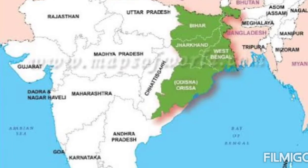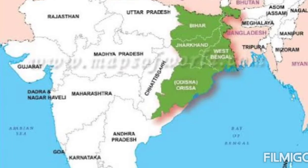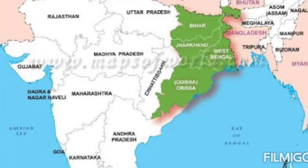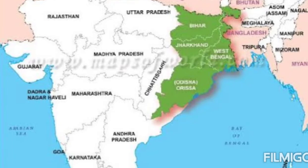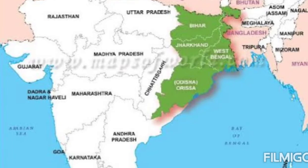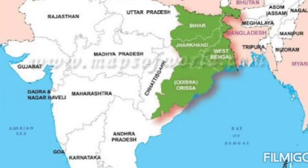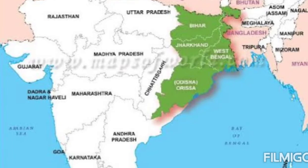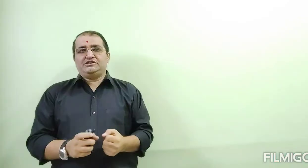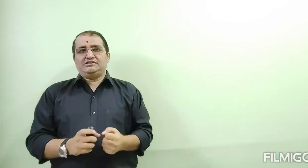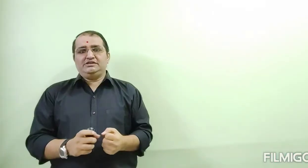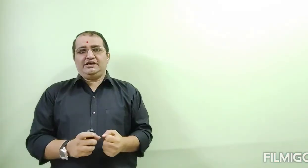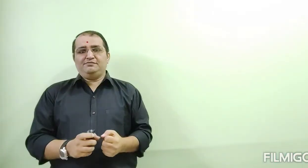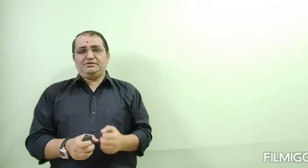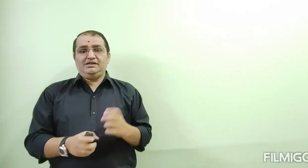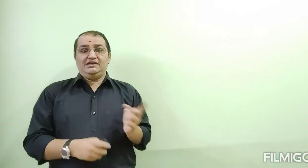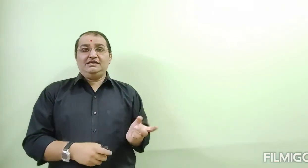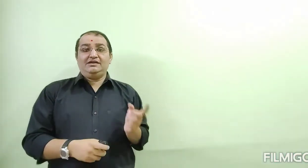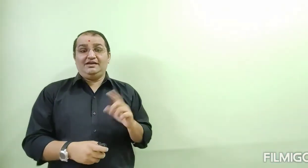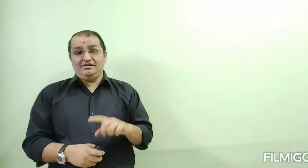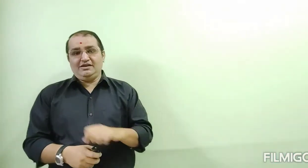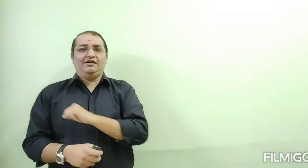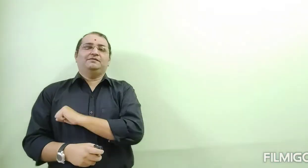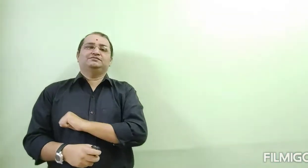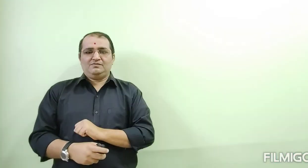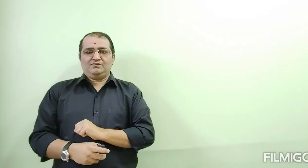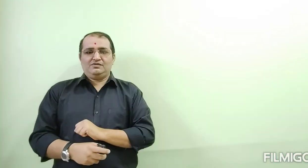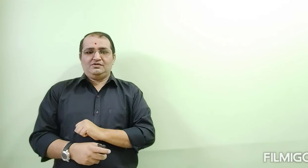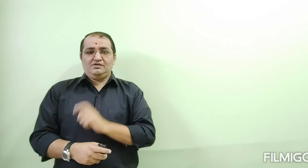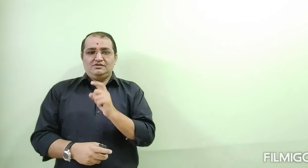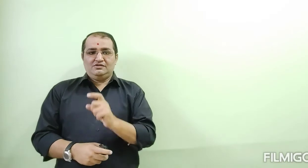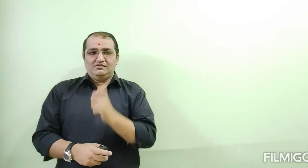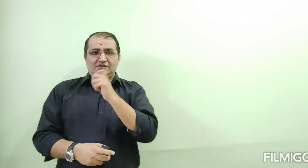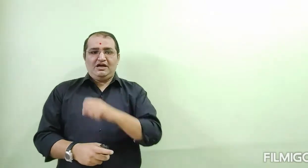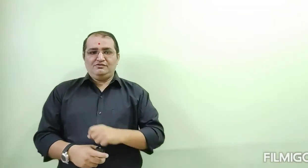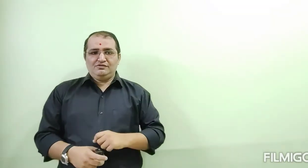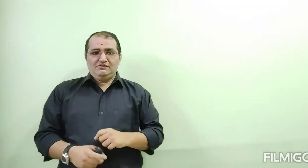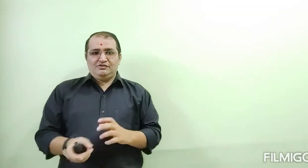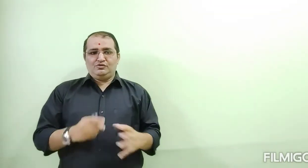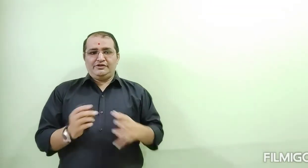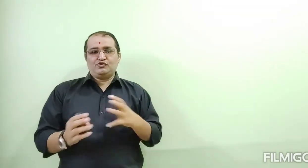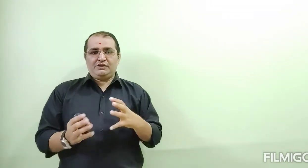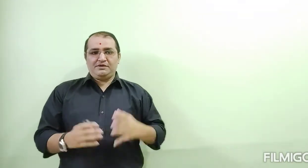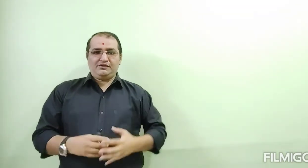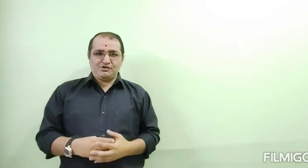of British East India Company in India. Now, with small question,